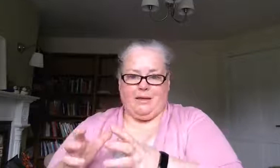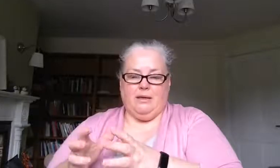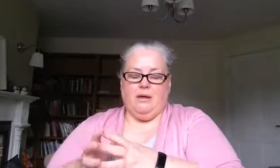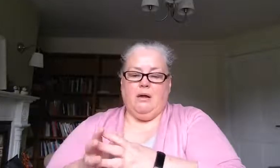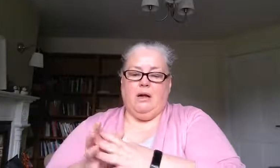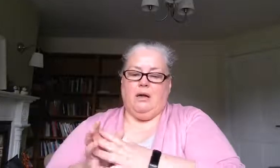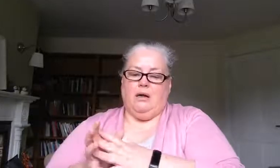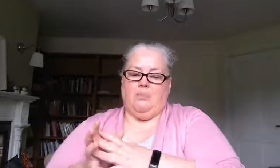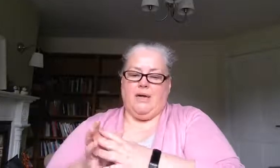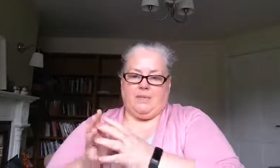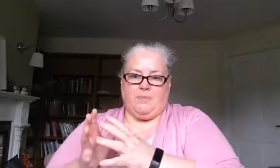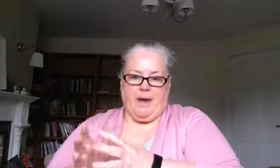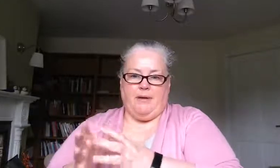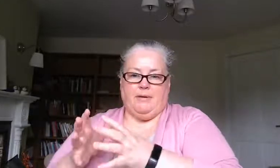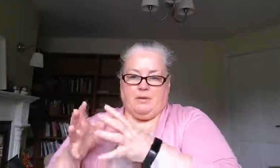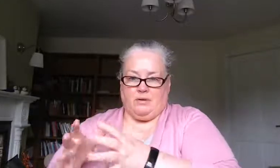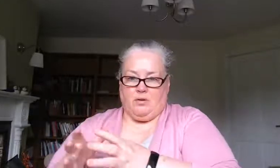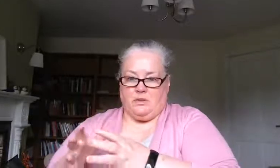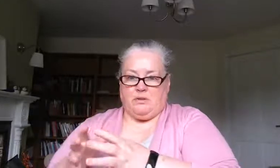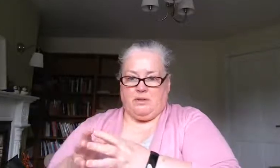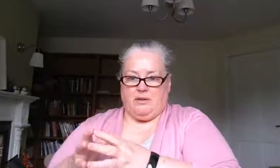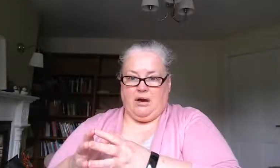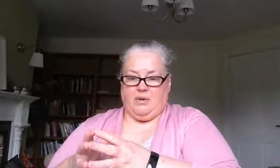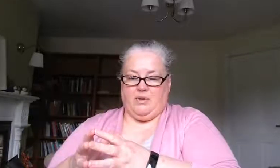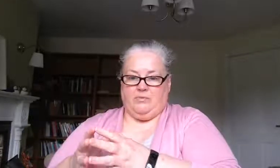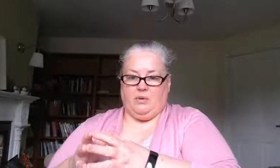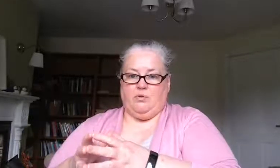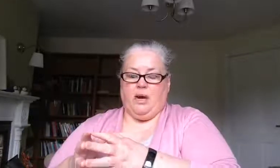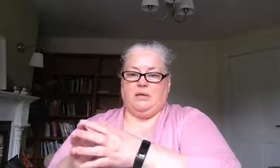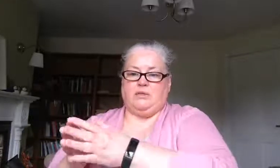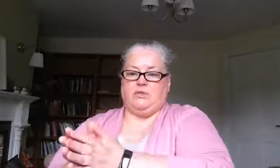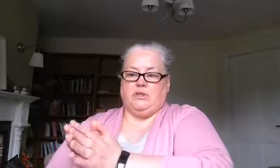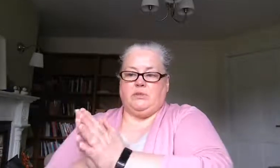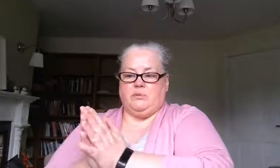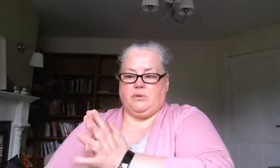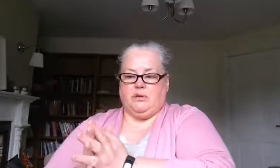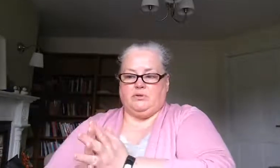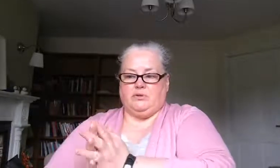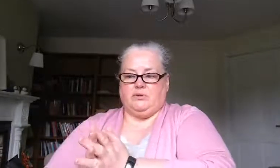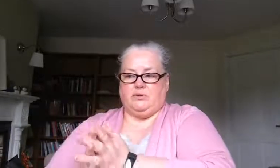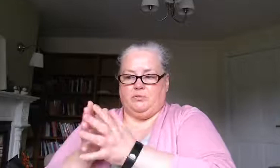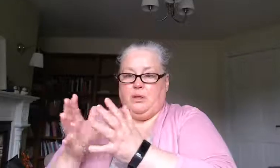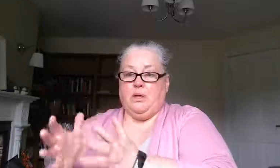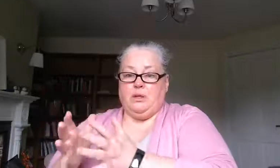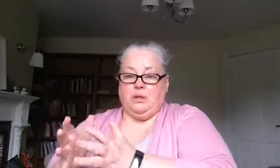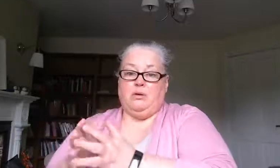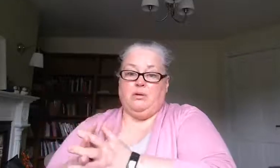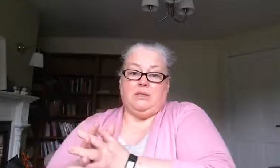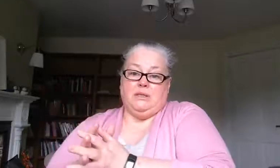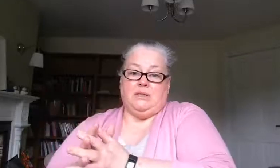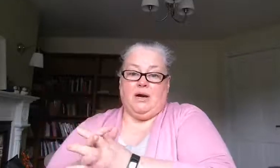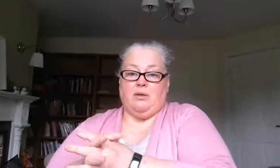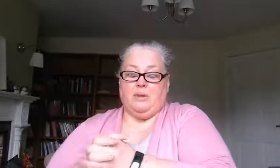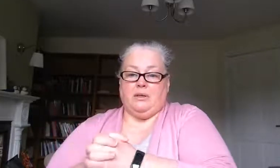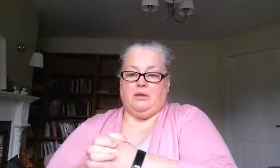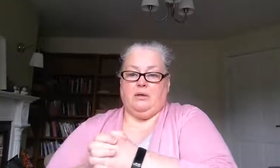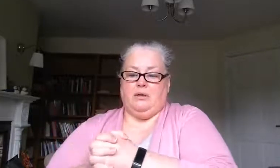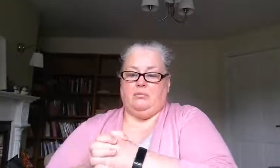um as parents you'd also need therapy if you were a parent of a child with conduct disorder you you're going to need therapy um